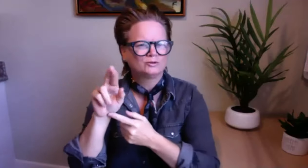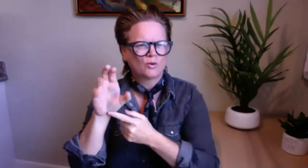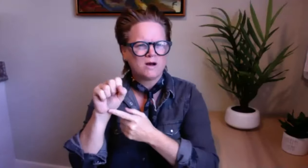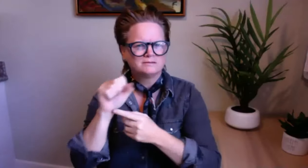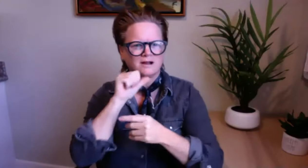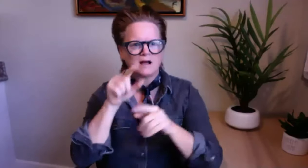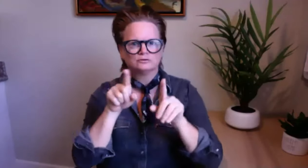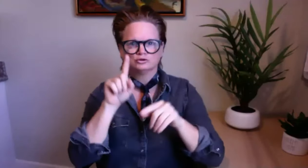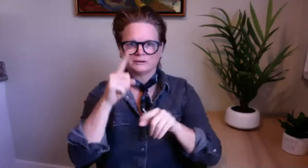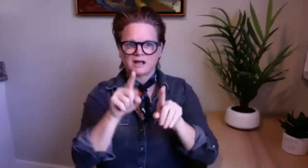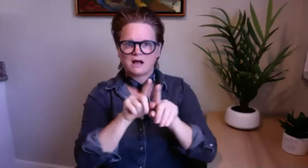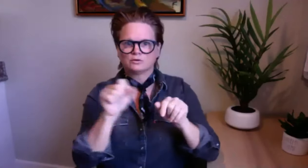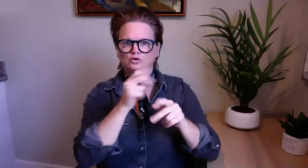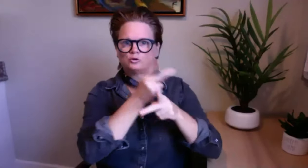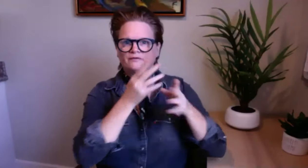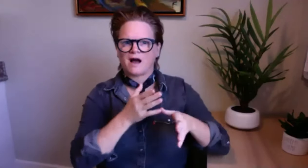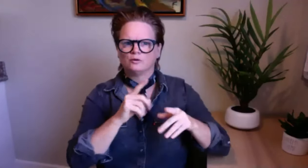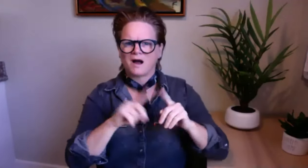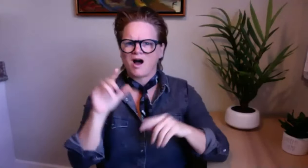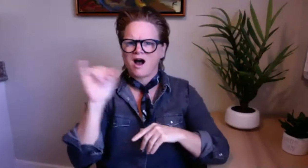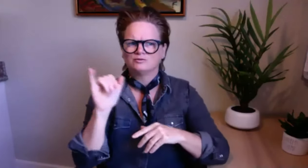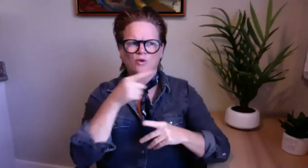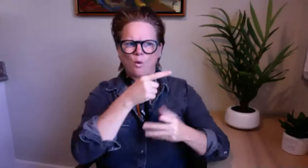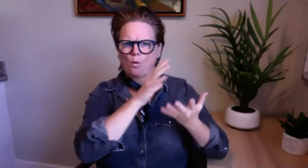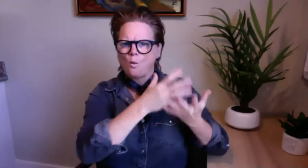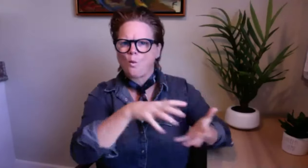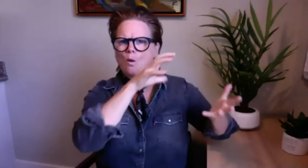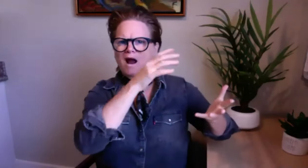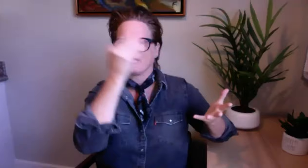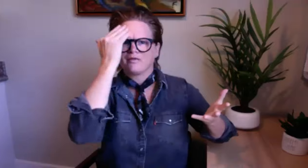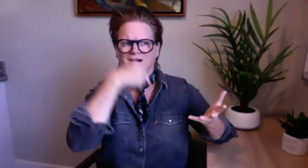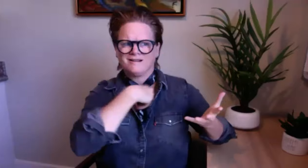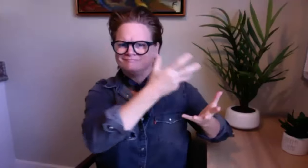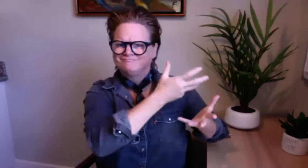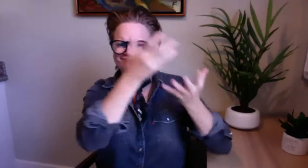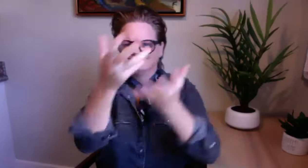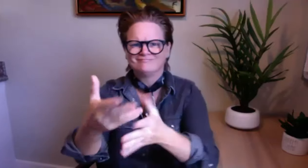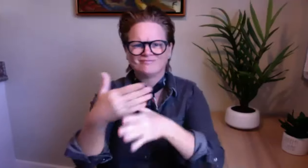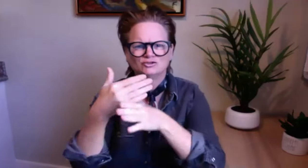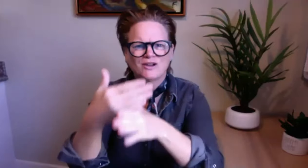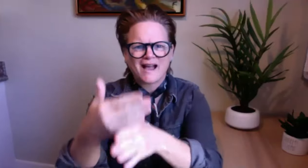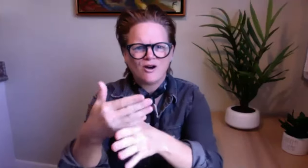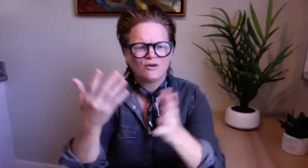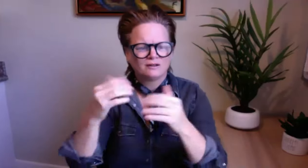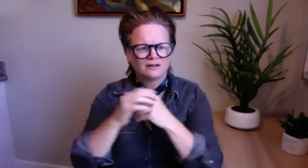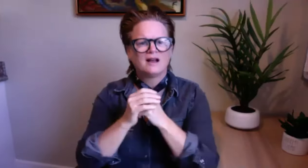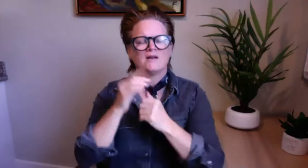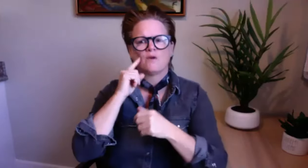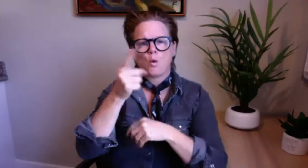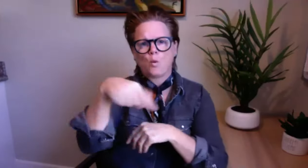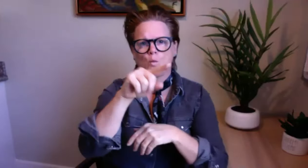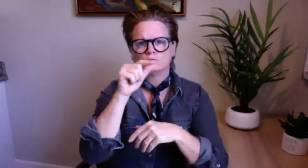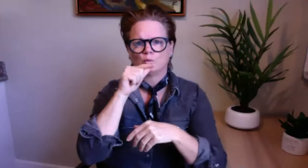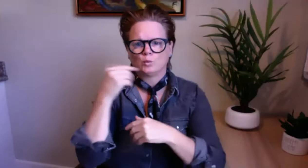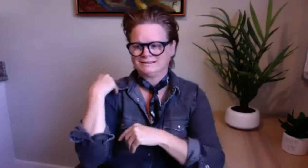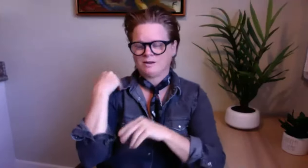and of course core's goal is to share the things that we have right not just amongst our supervisors but this wealth of knowledge that we